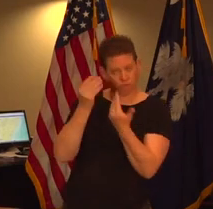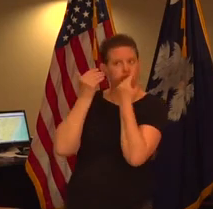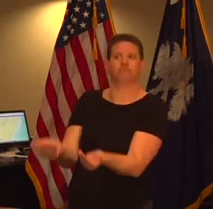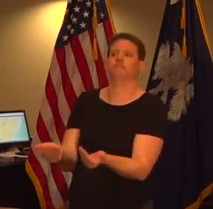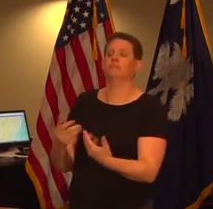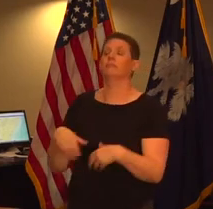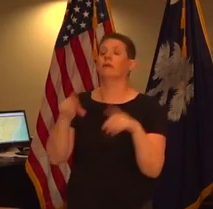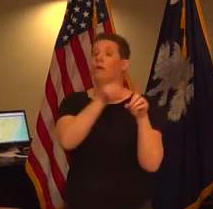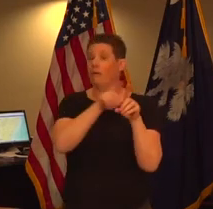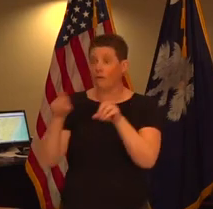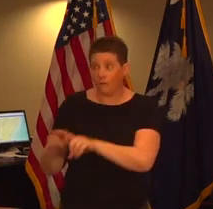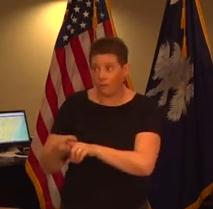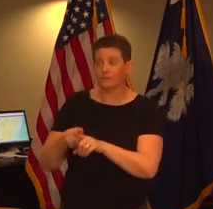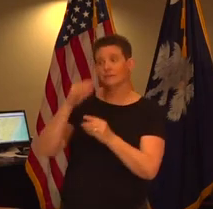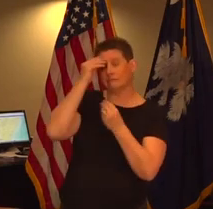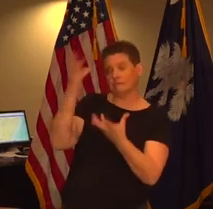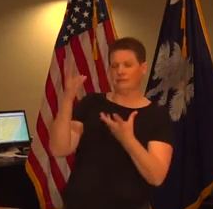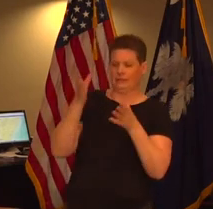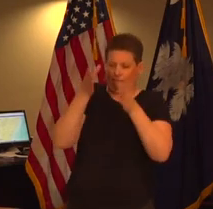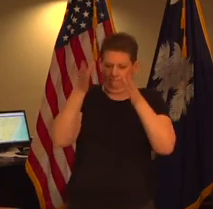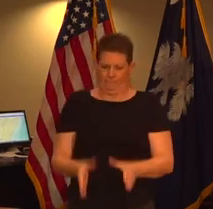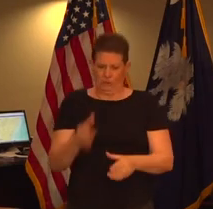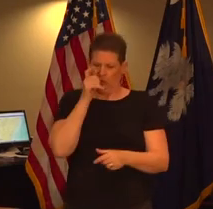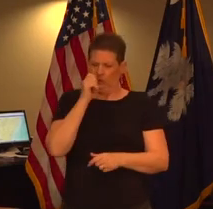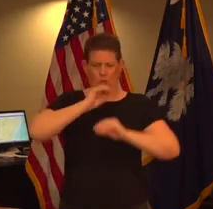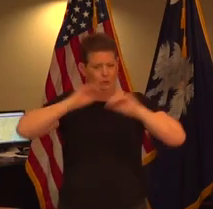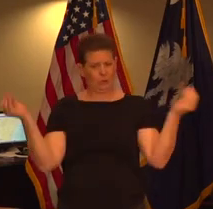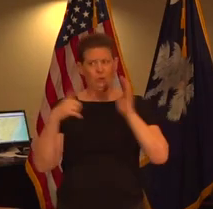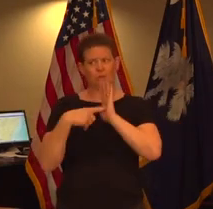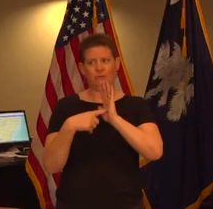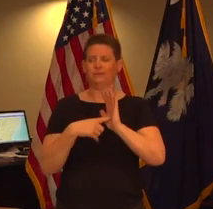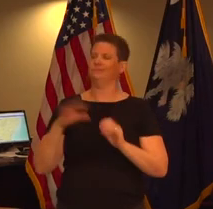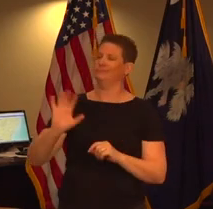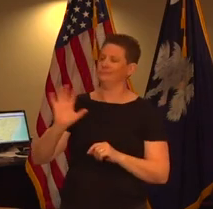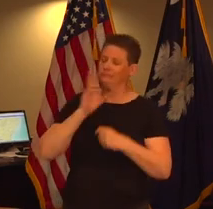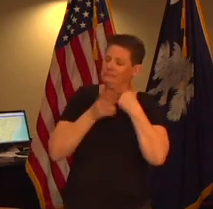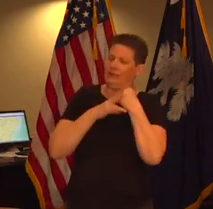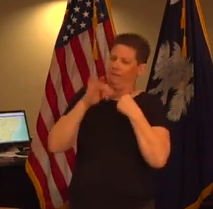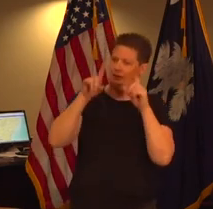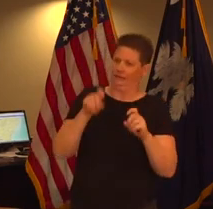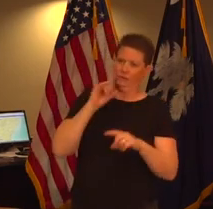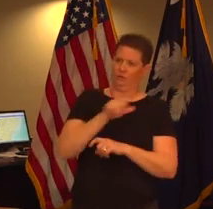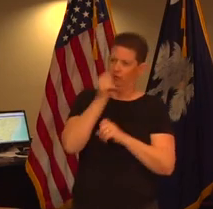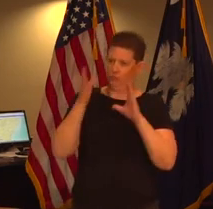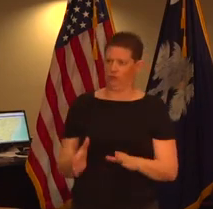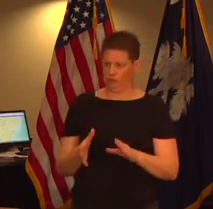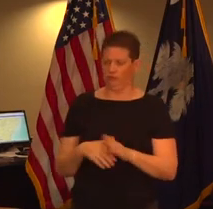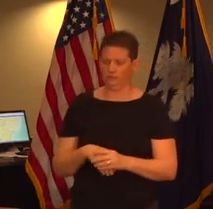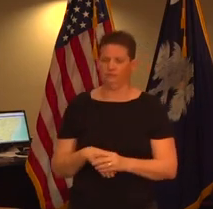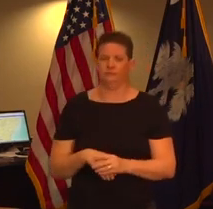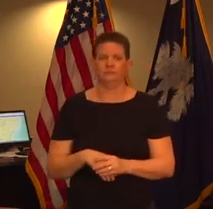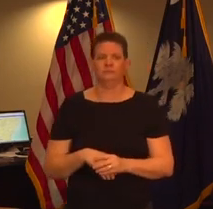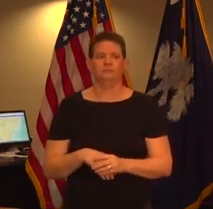providers and others not to seek testing for individuals who do not have symptoms that can preserve the test depending on